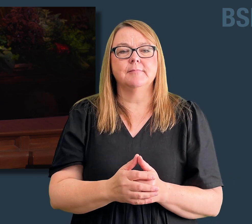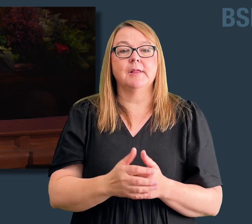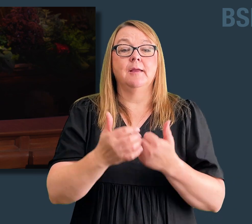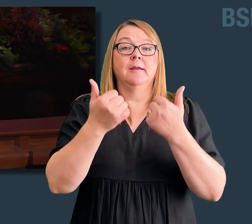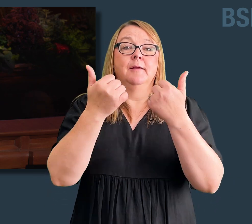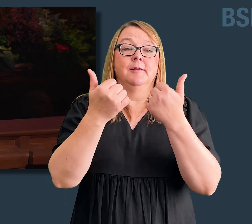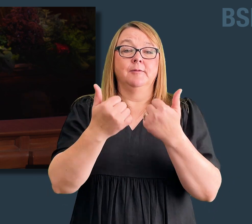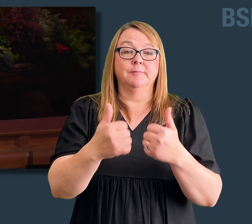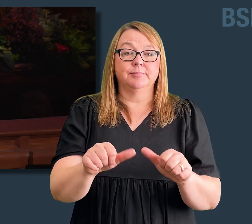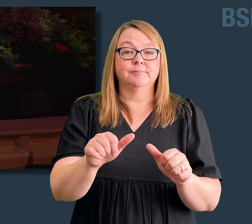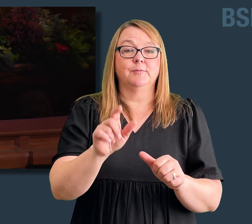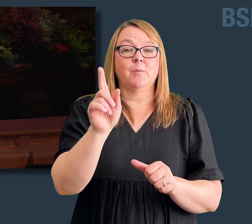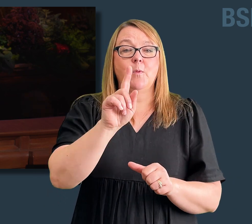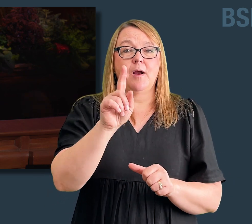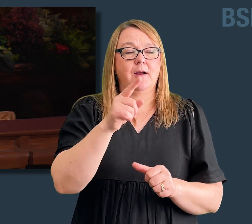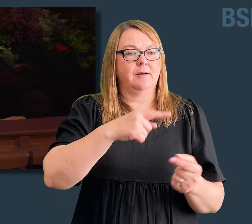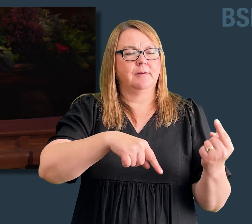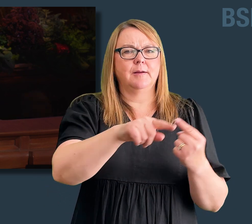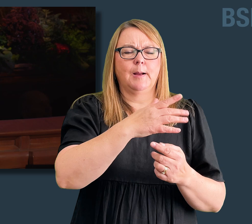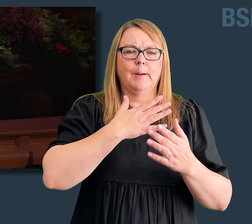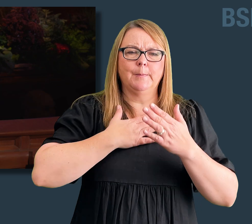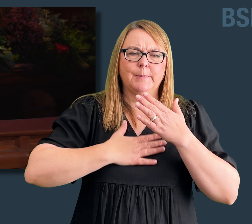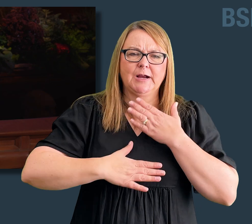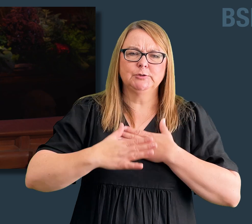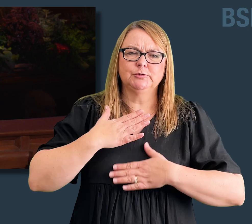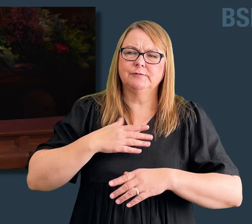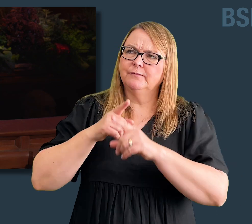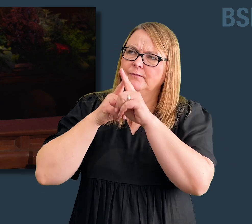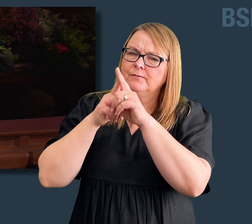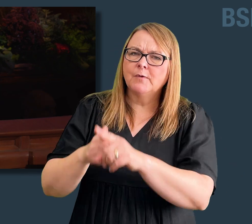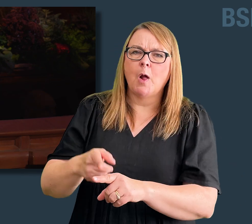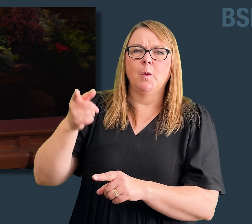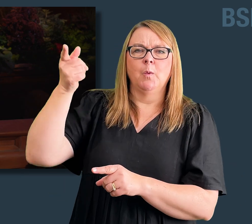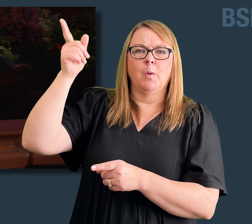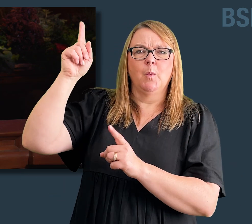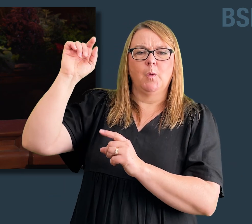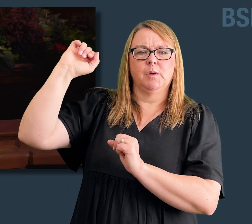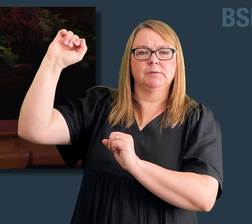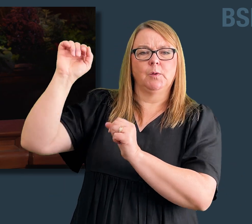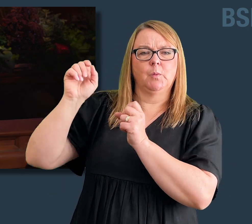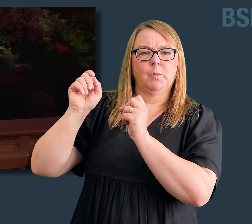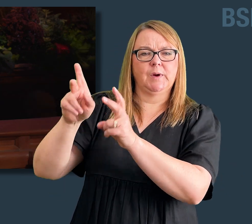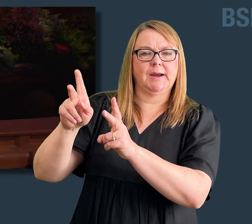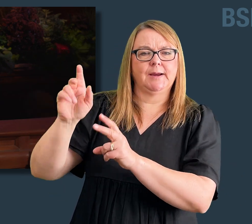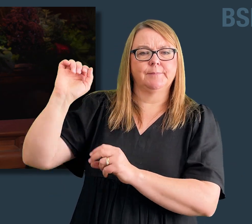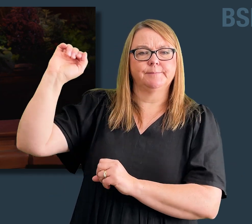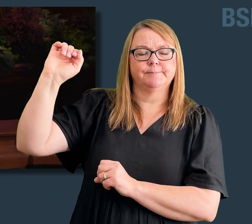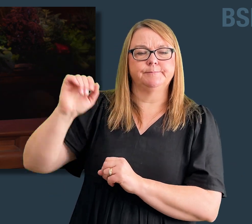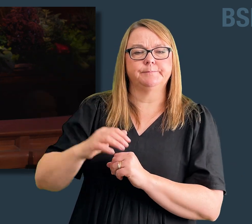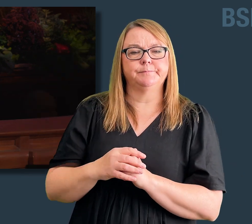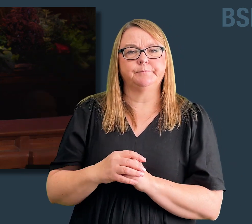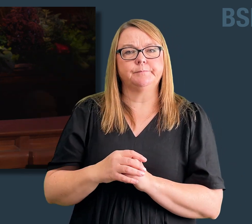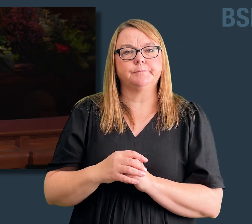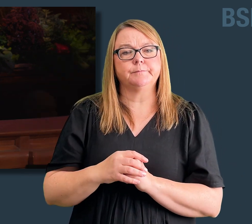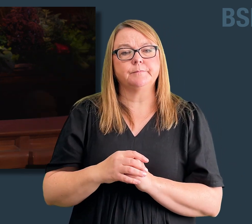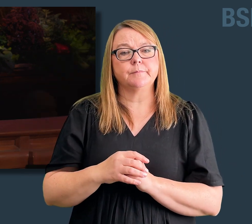and with patience in all the will of the Lord. Note that these saints let their troubles,